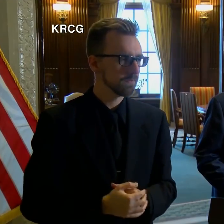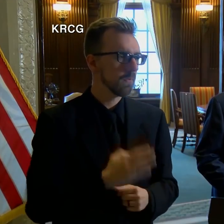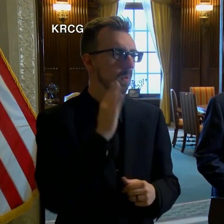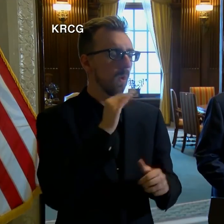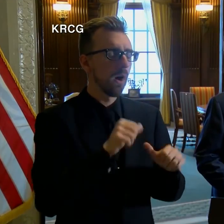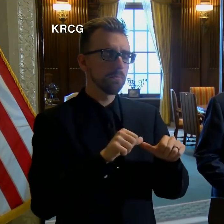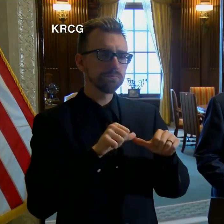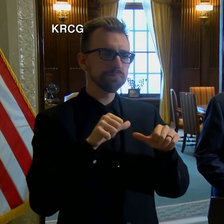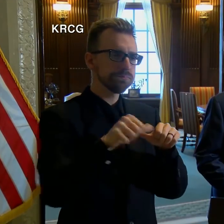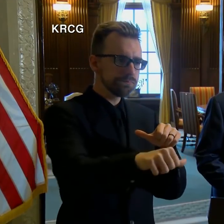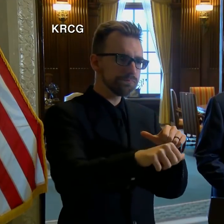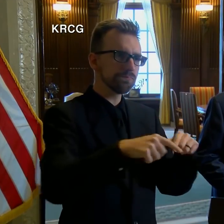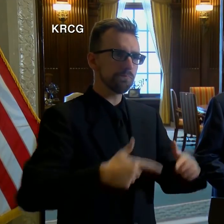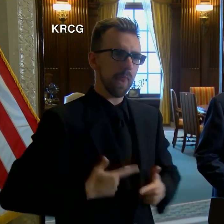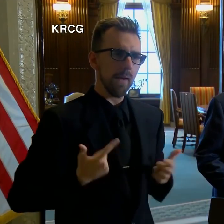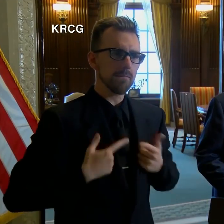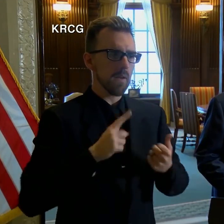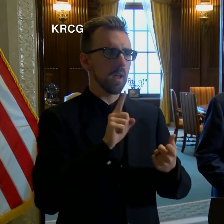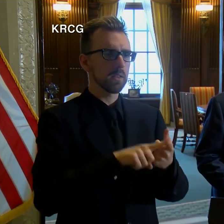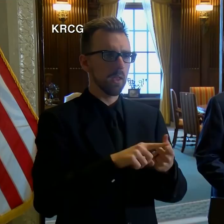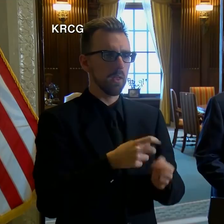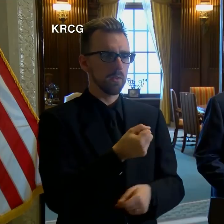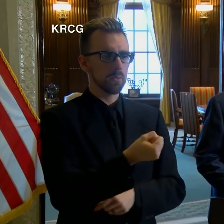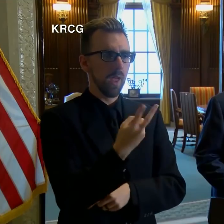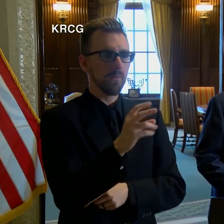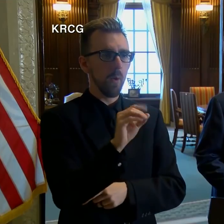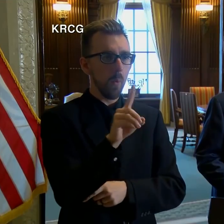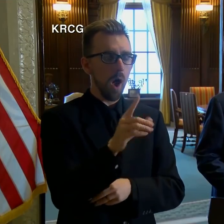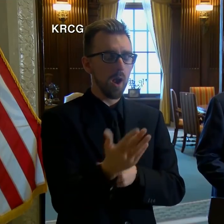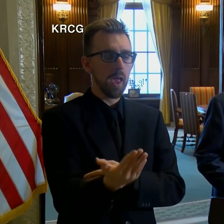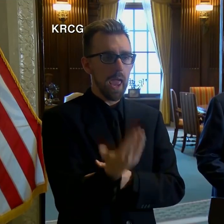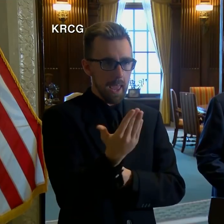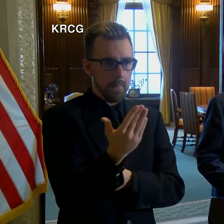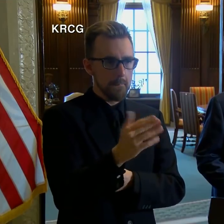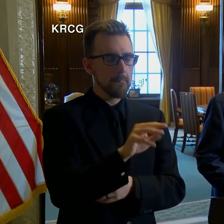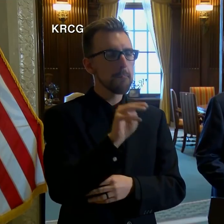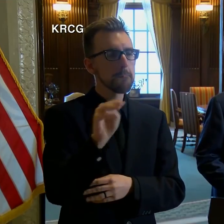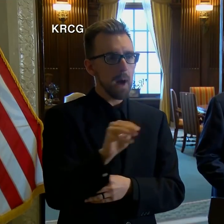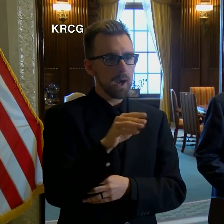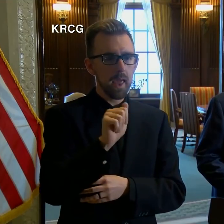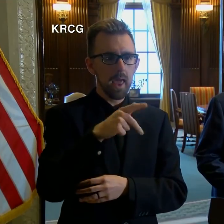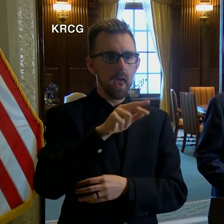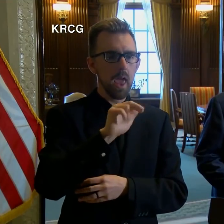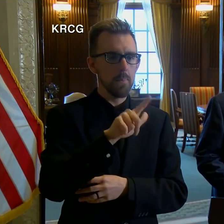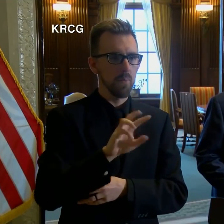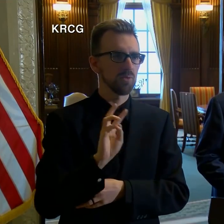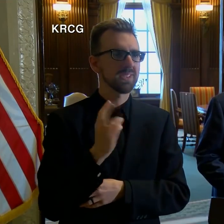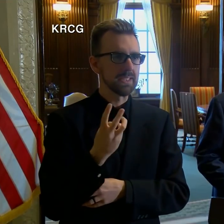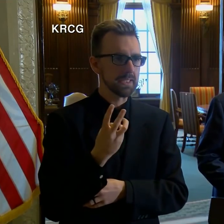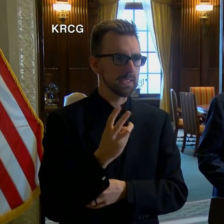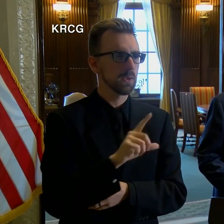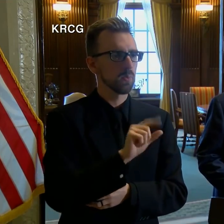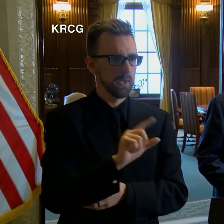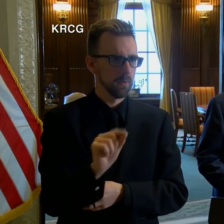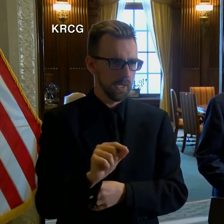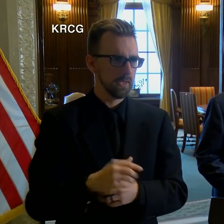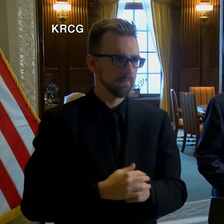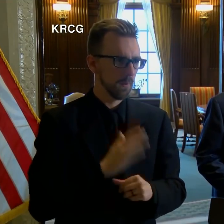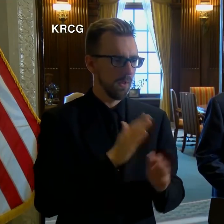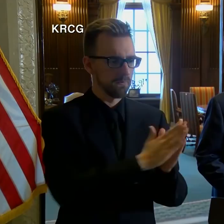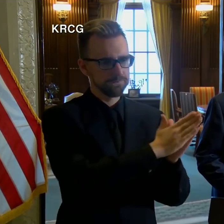remain in effect until 12.01 a.m. Monday, April 6th, 2020,